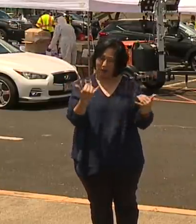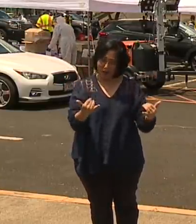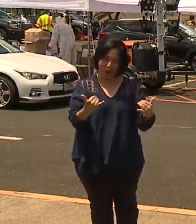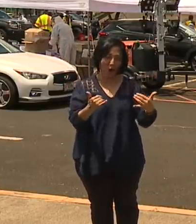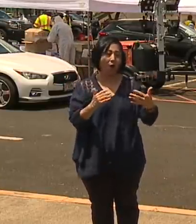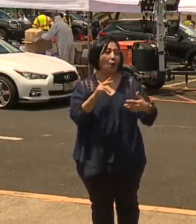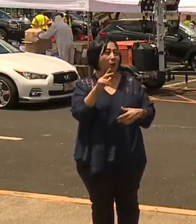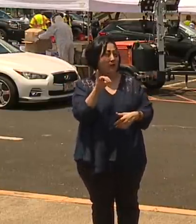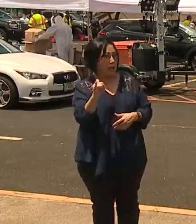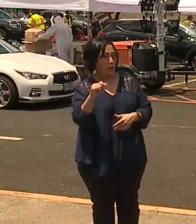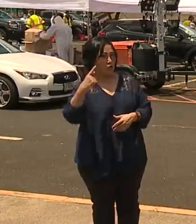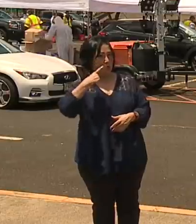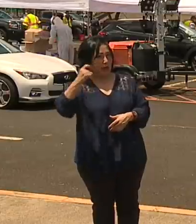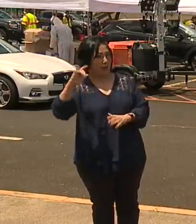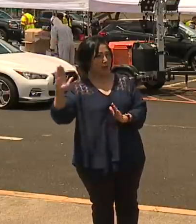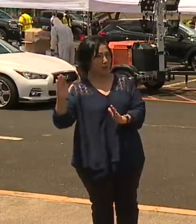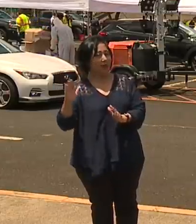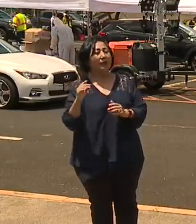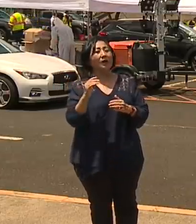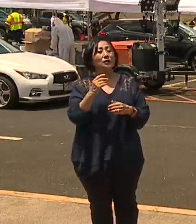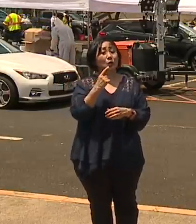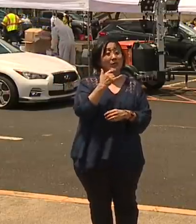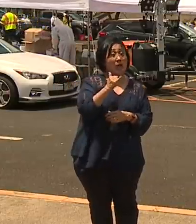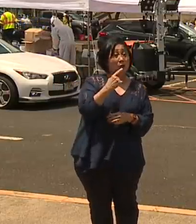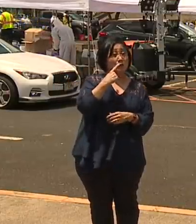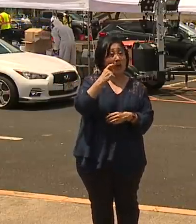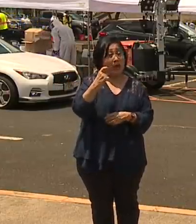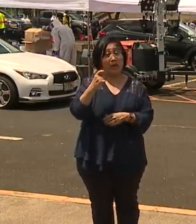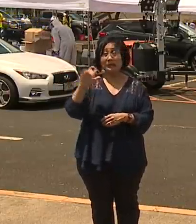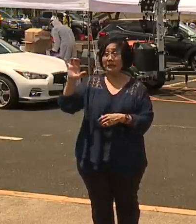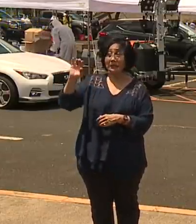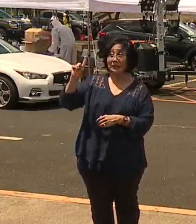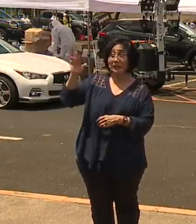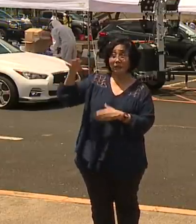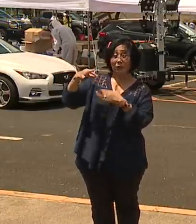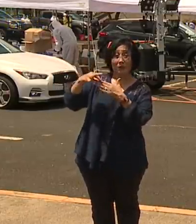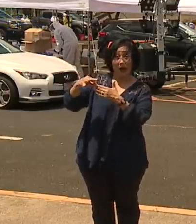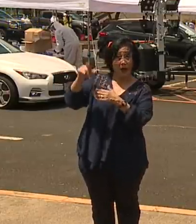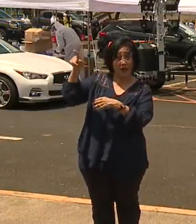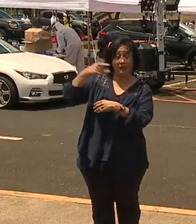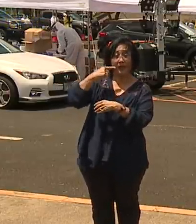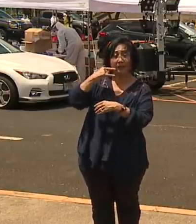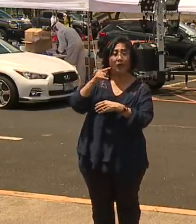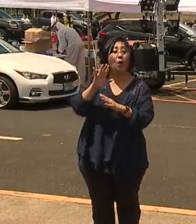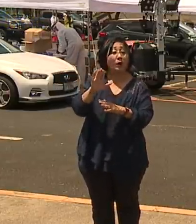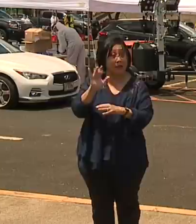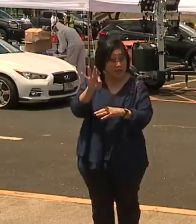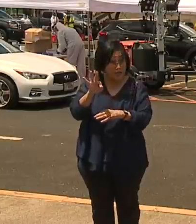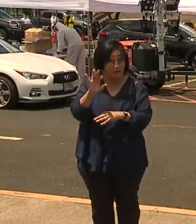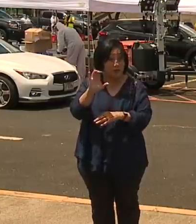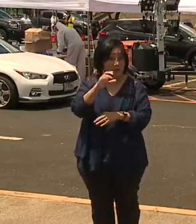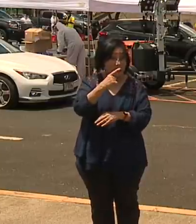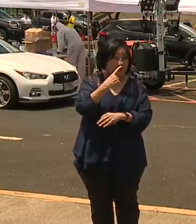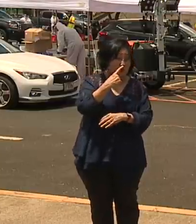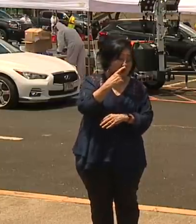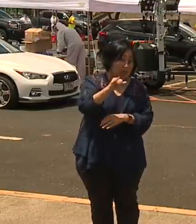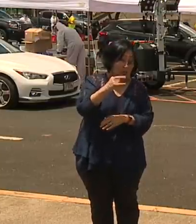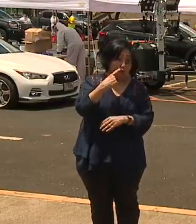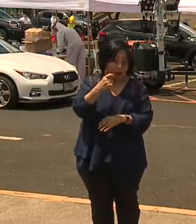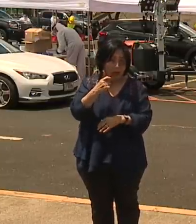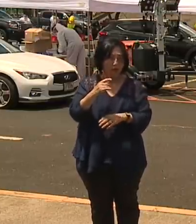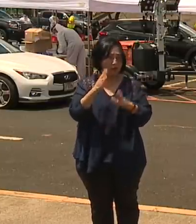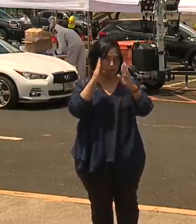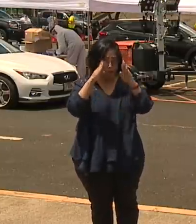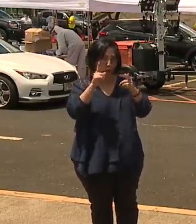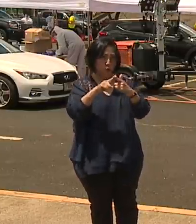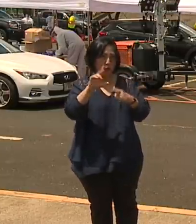yellow to red areas. And in those situations, the CDC guidance actually says that you should listen to your local health department and health